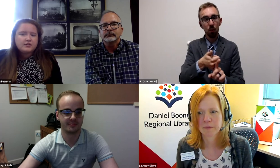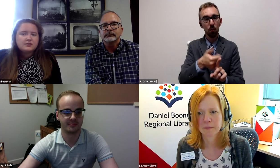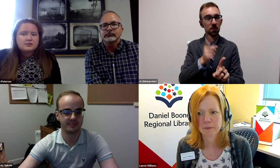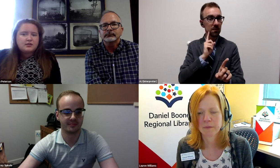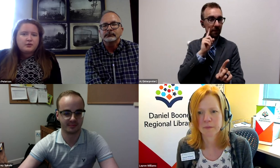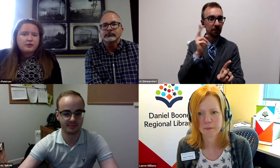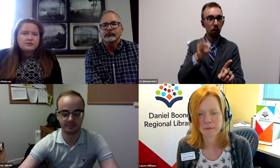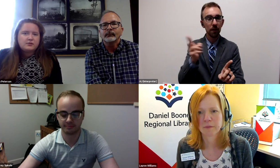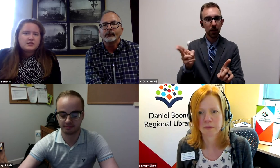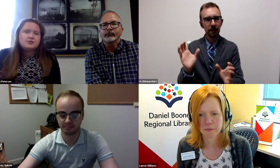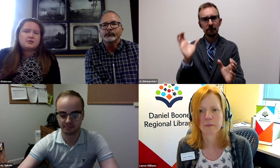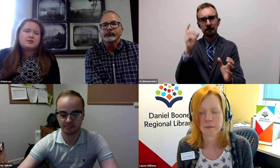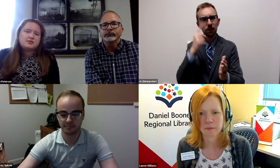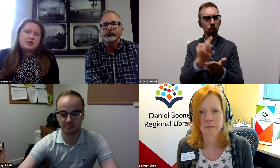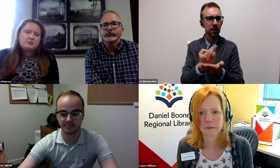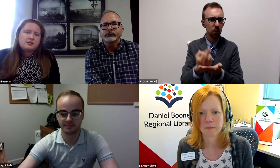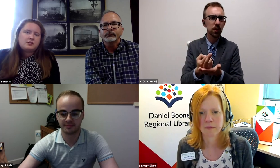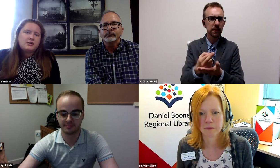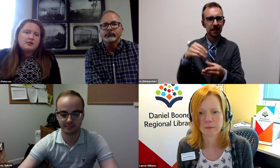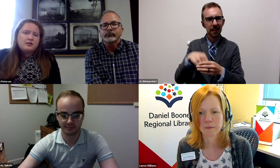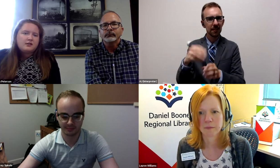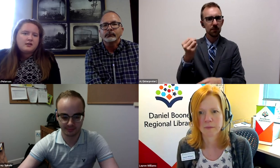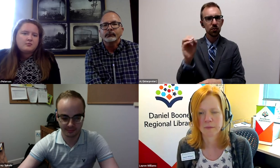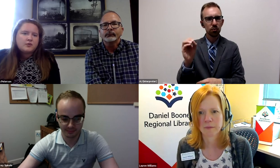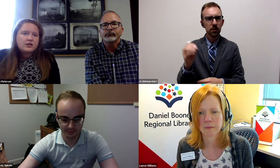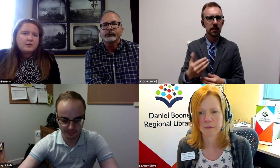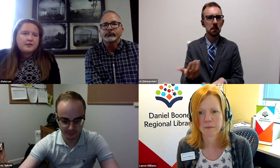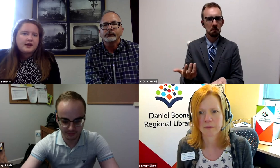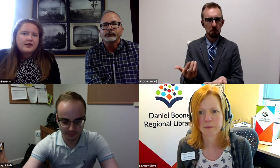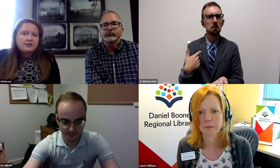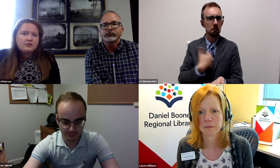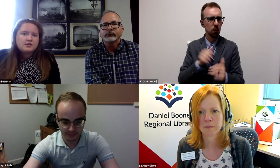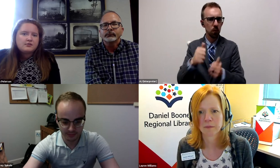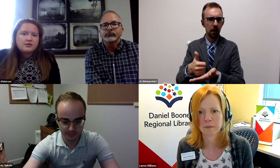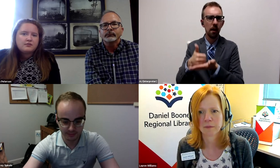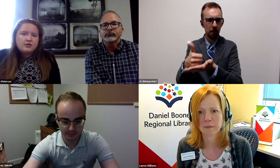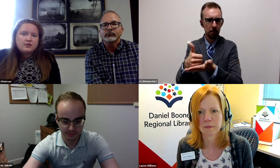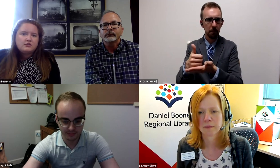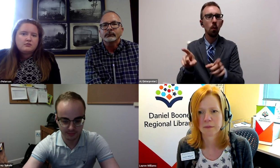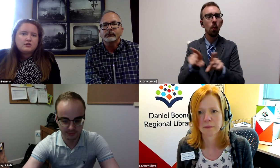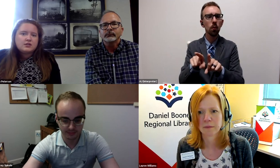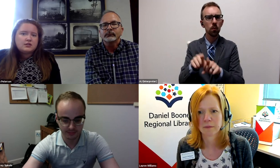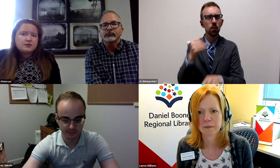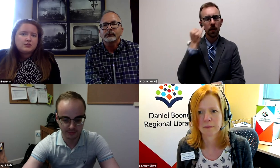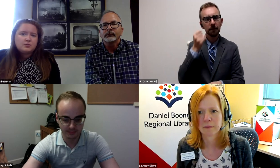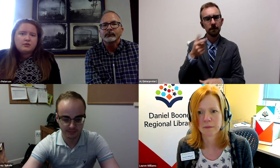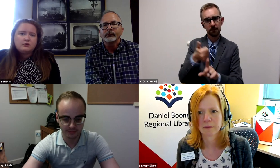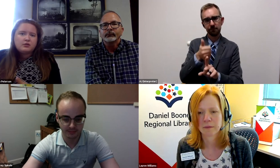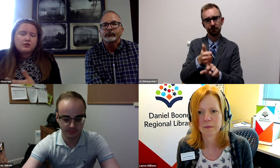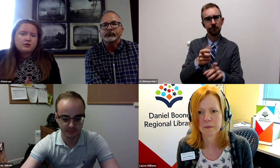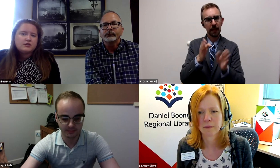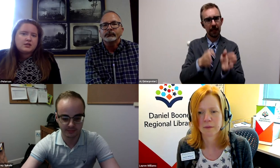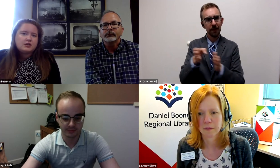Hard of Hearing that's looking for resources within the state of Missouri, We can help with that. We also if you as an individual